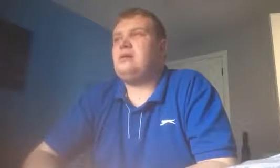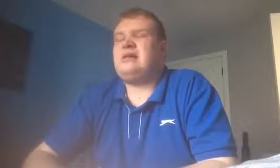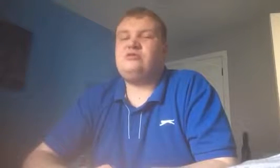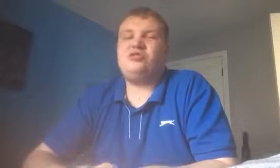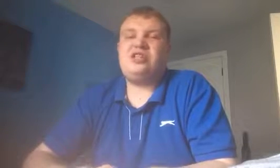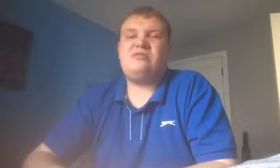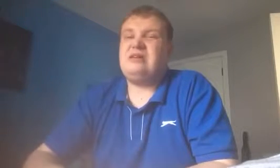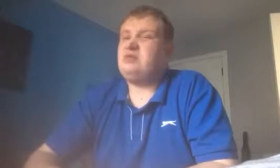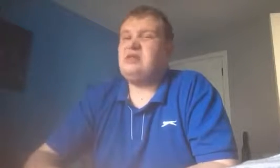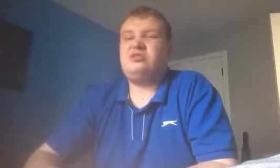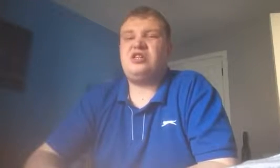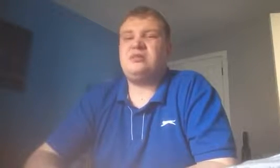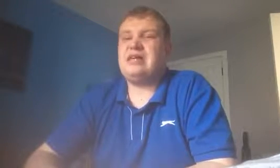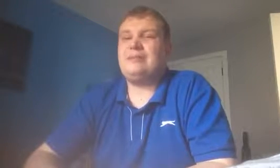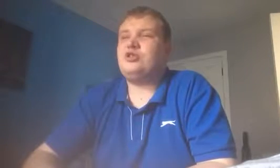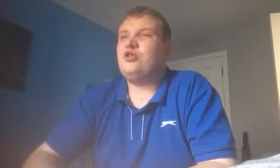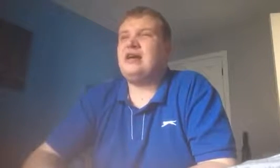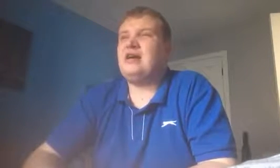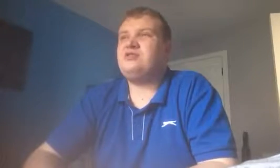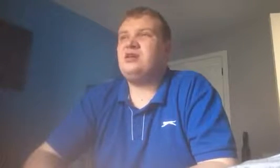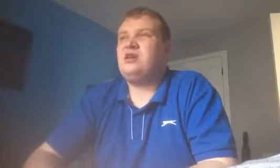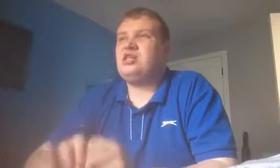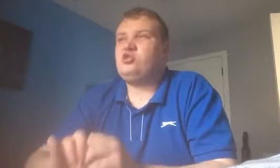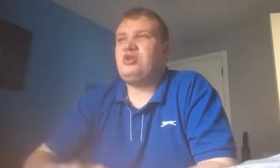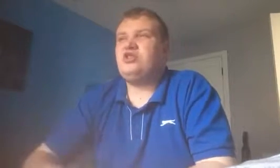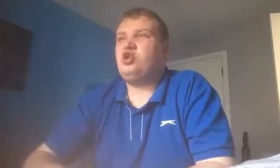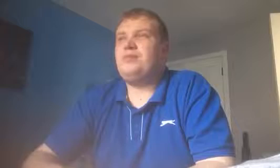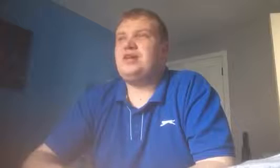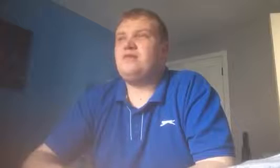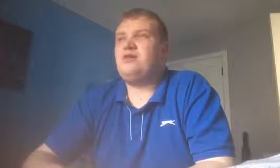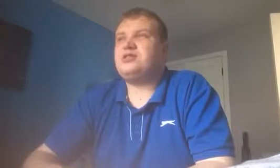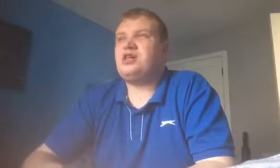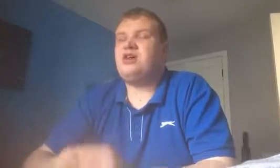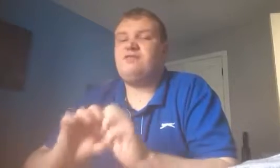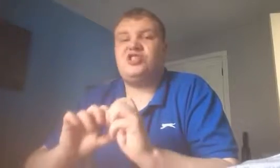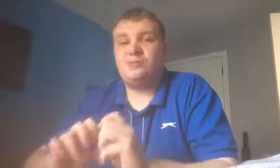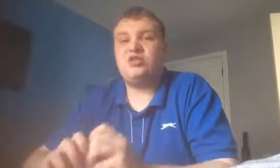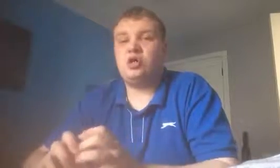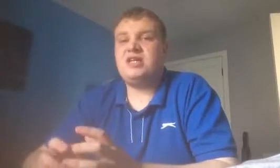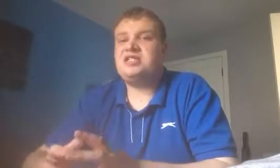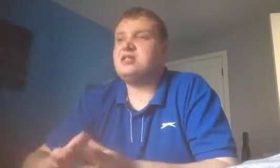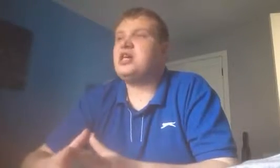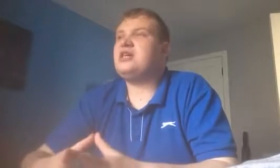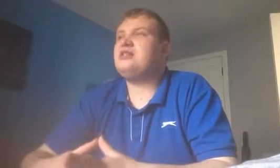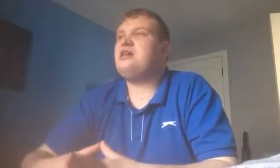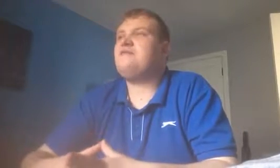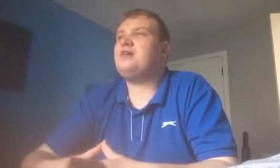This was a general game of two halves. Sweden dominating the first half. Germany dominating the second half.